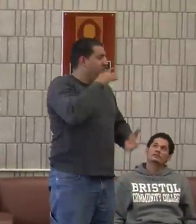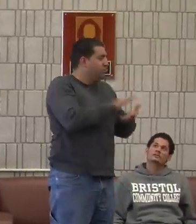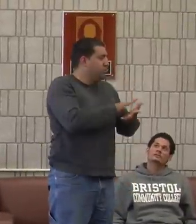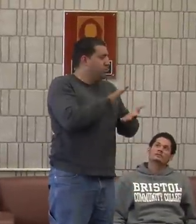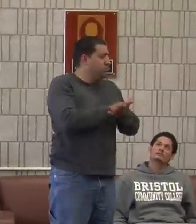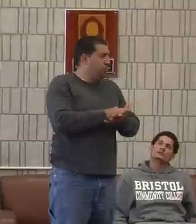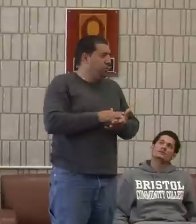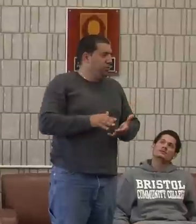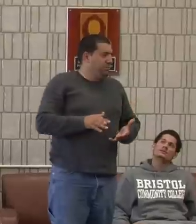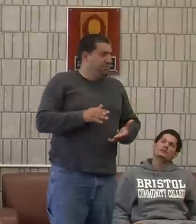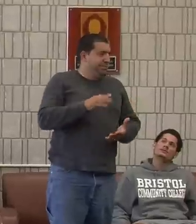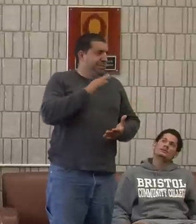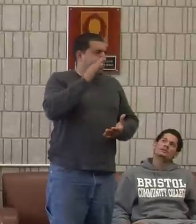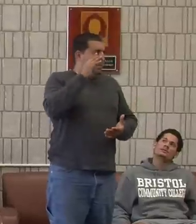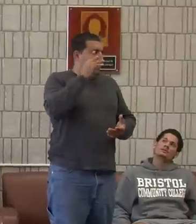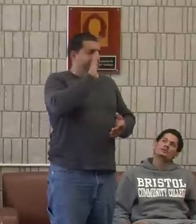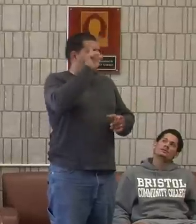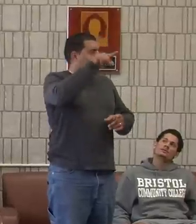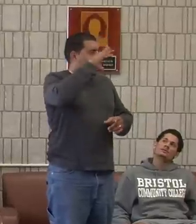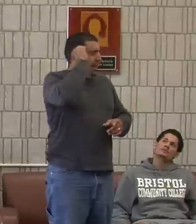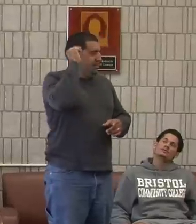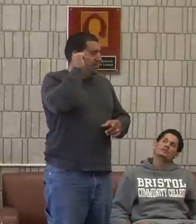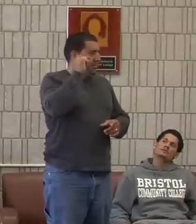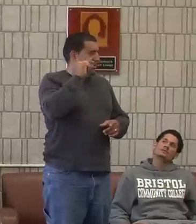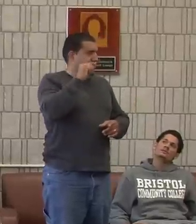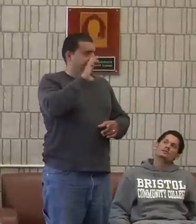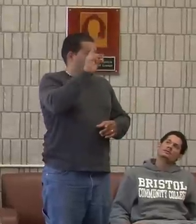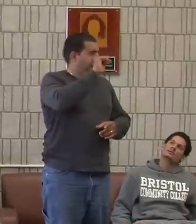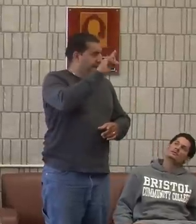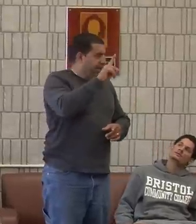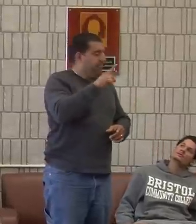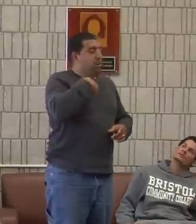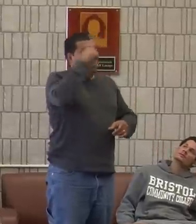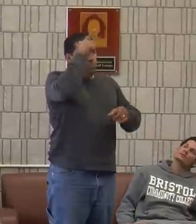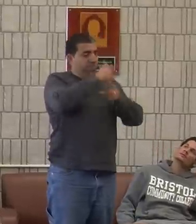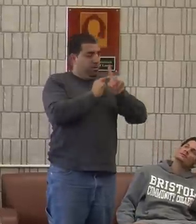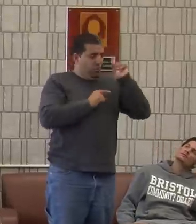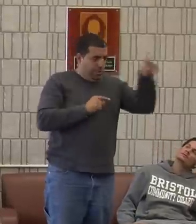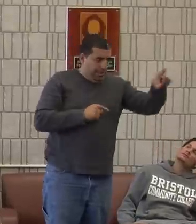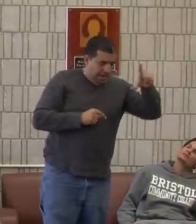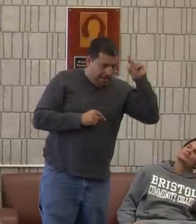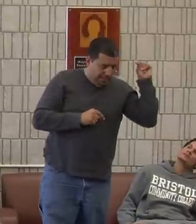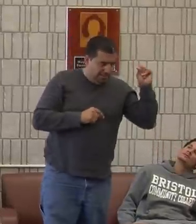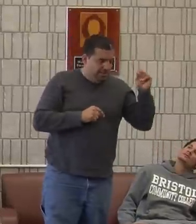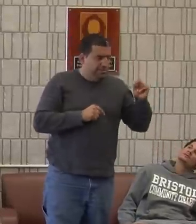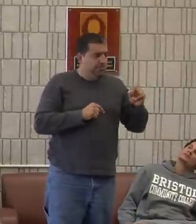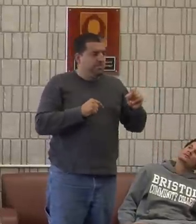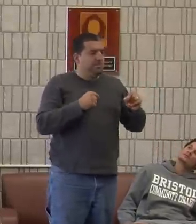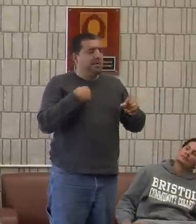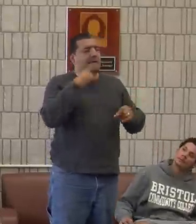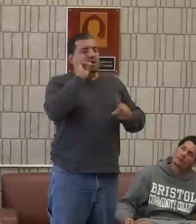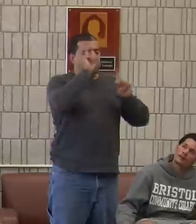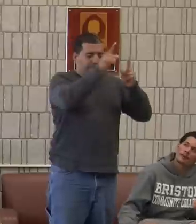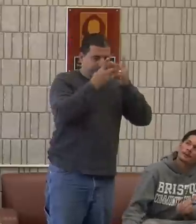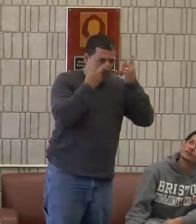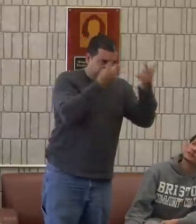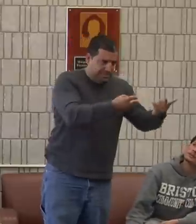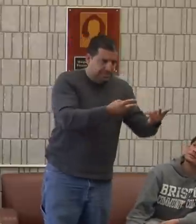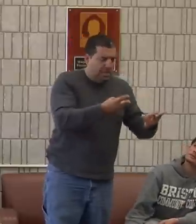I was raised in a public school, and I didn't go to Gallaudet or NTID. My brother went to Gallaudet. I